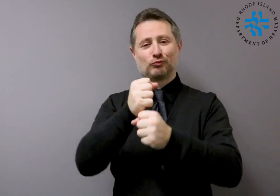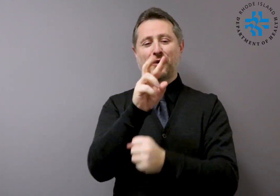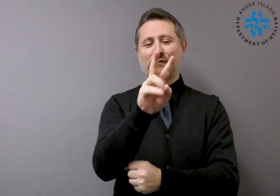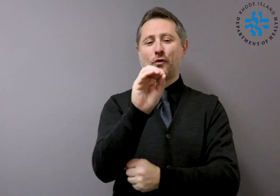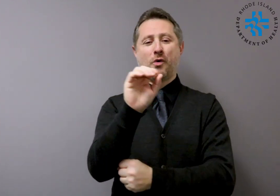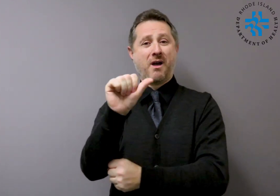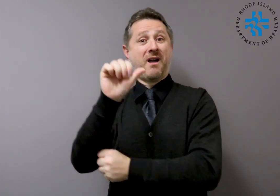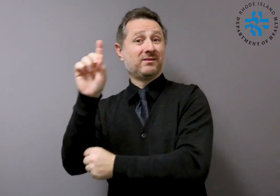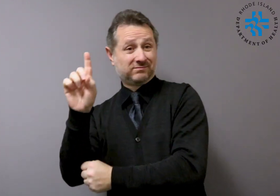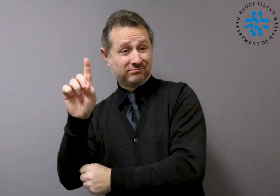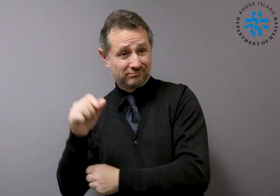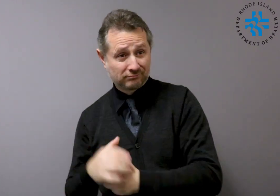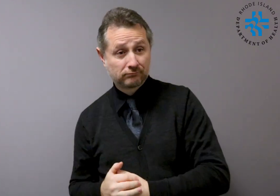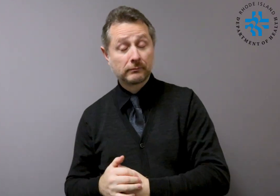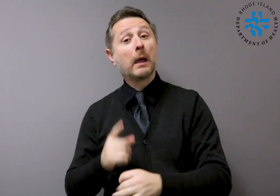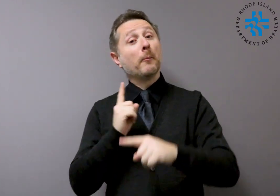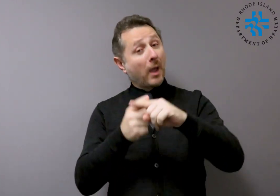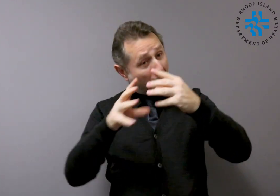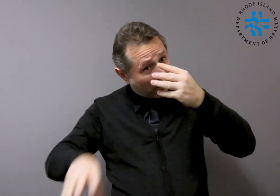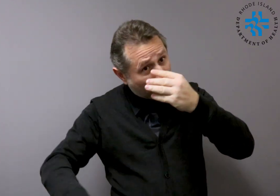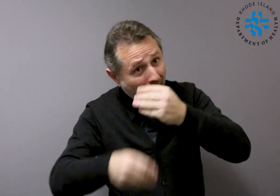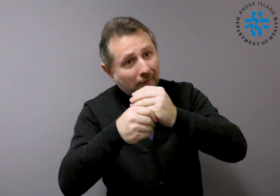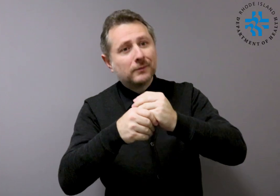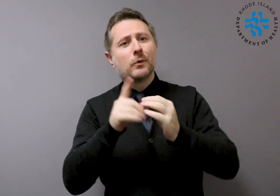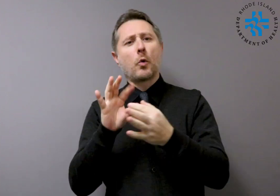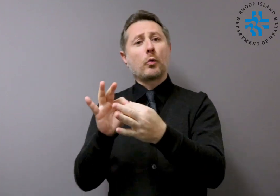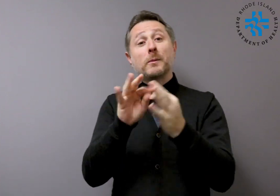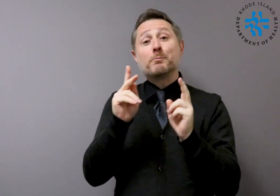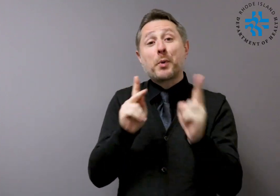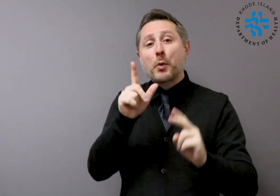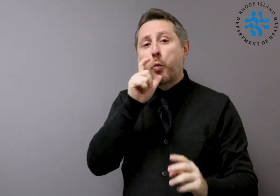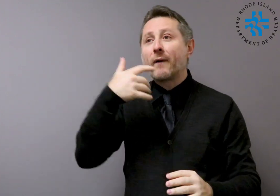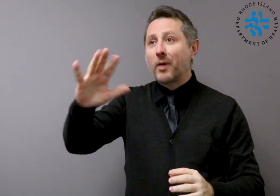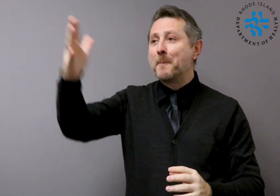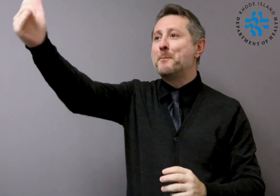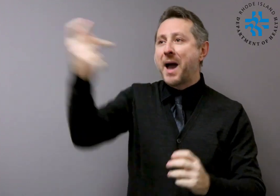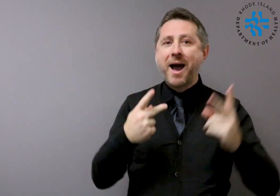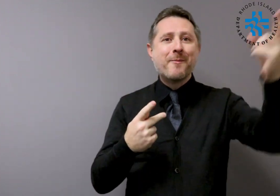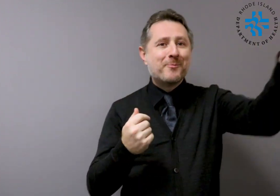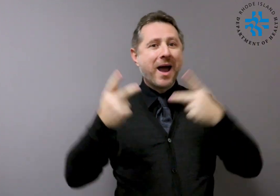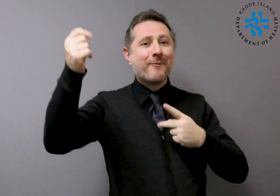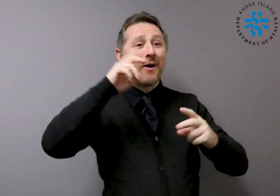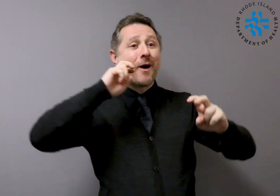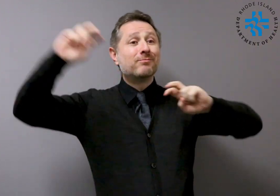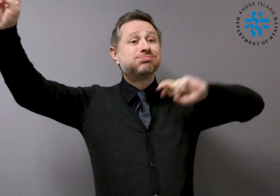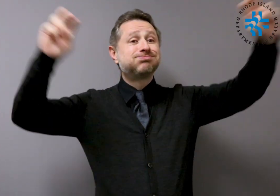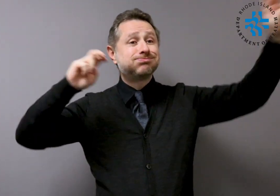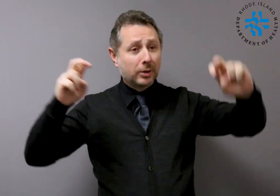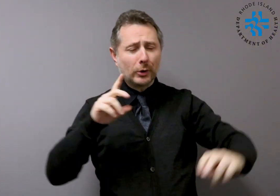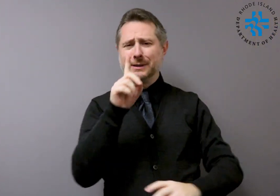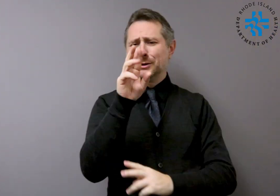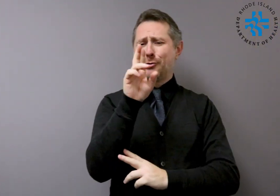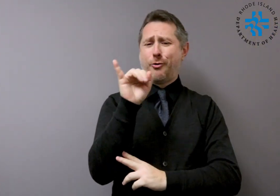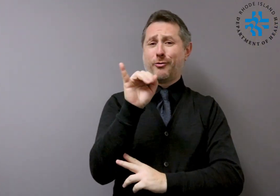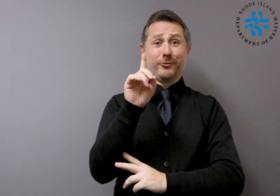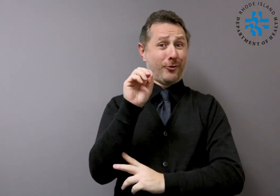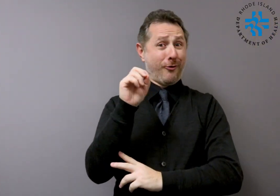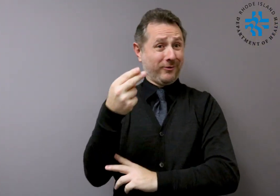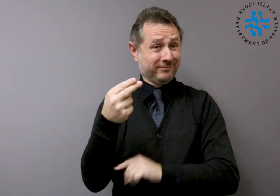include establishing an incident command system response, which is how R-I-D-O-H and other state agencies organize to prepare for or respond to